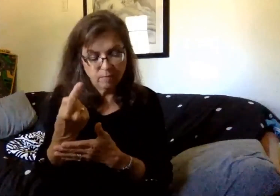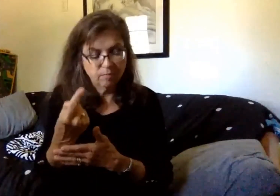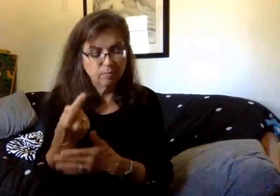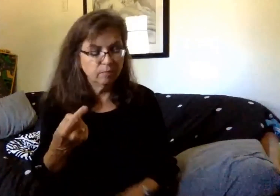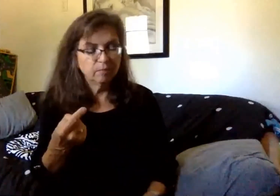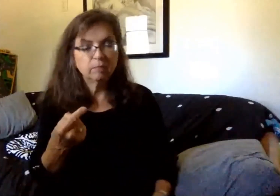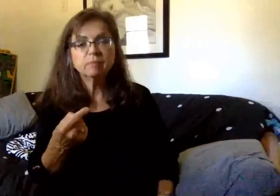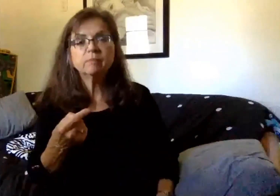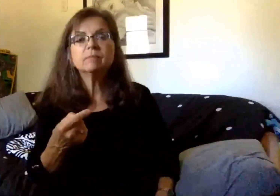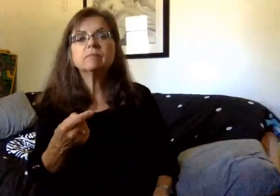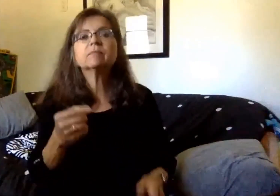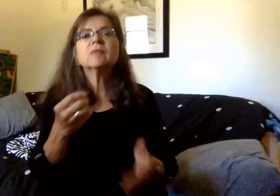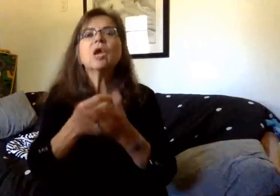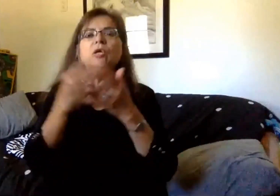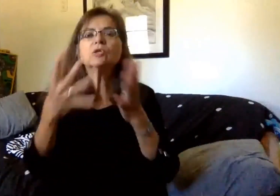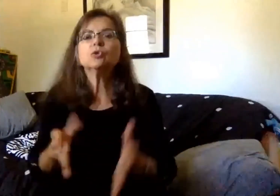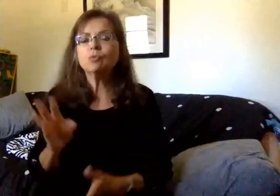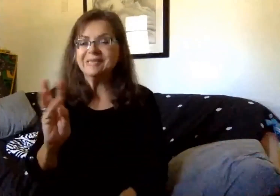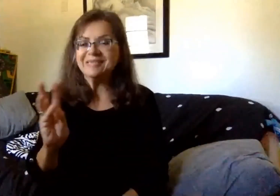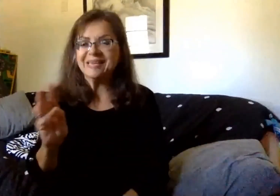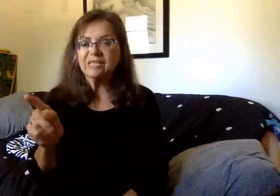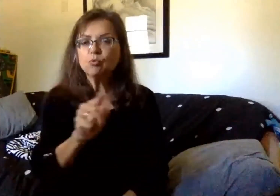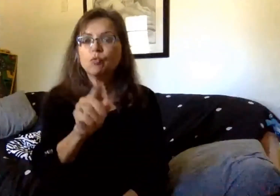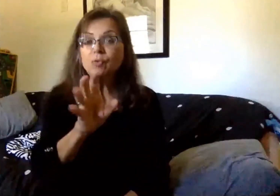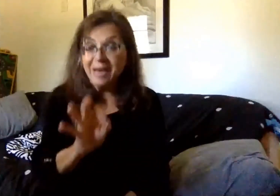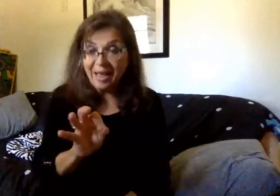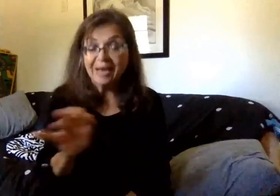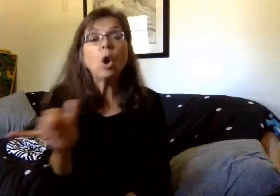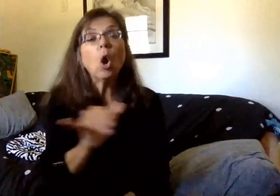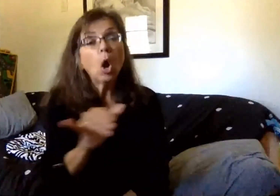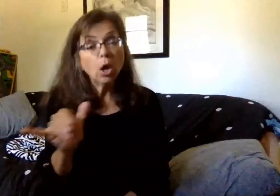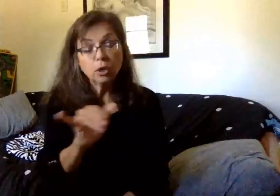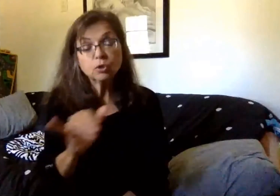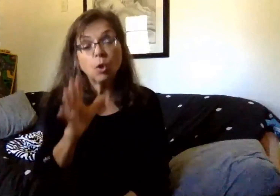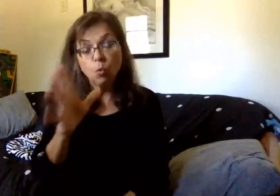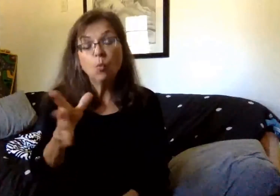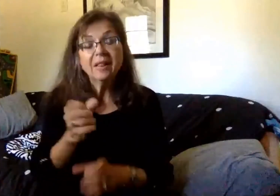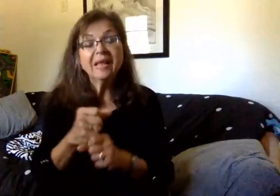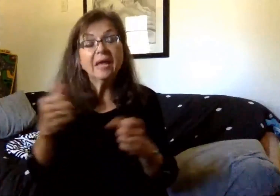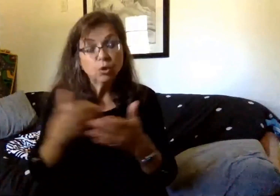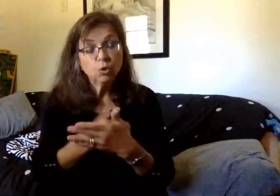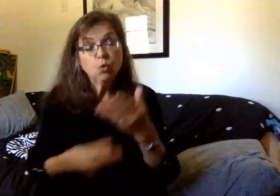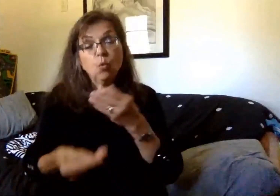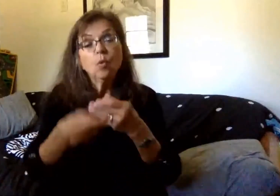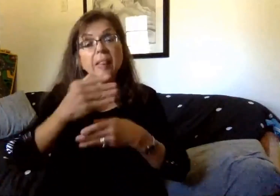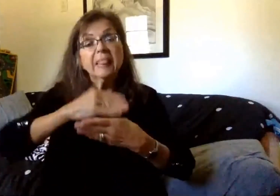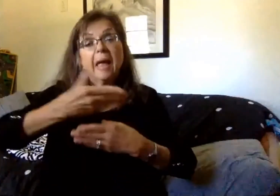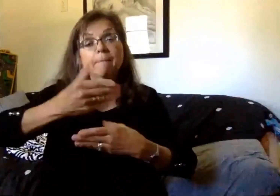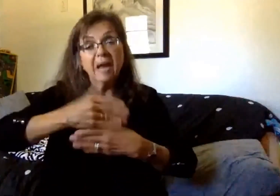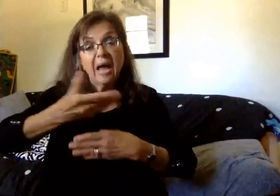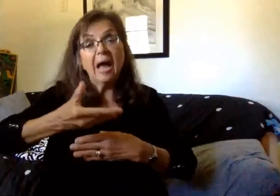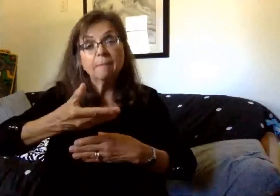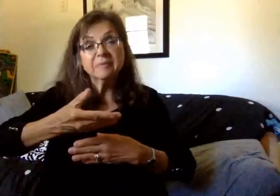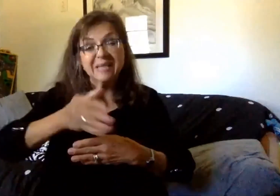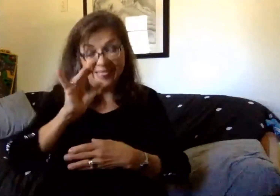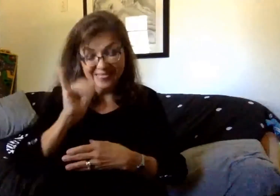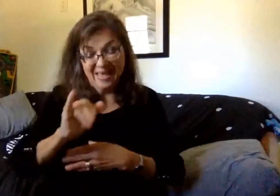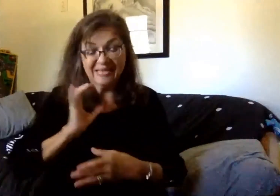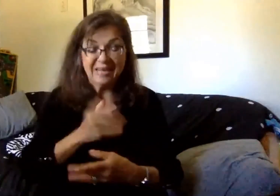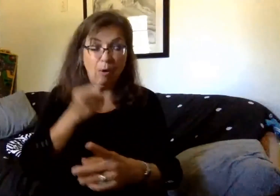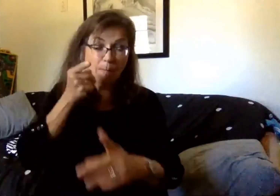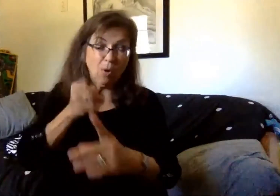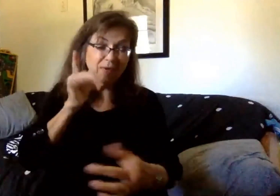Students entering 6 and 9 will also receive updated laptops as those are our points of contact for